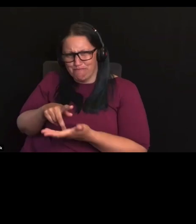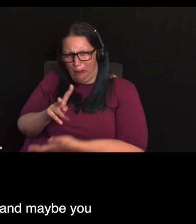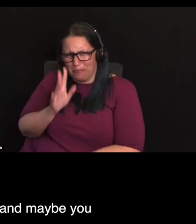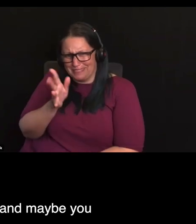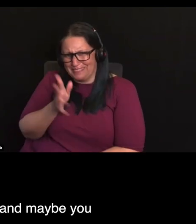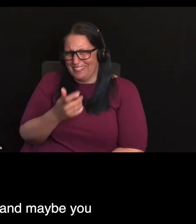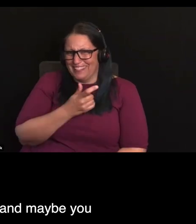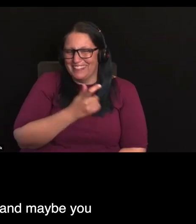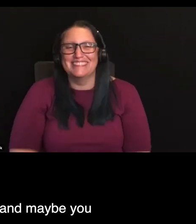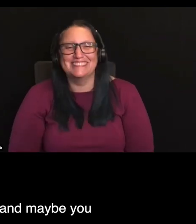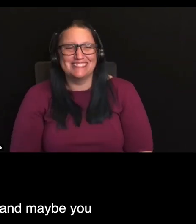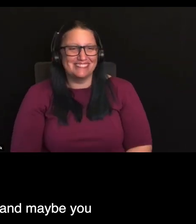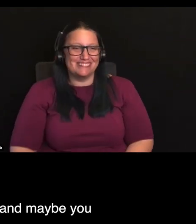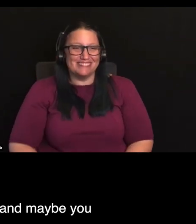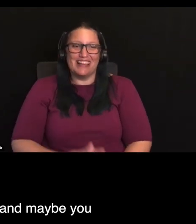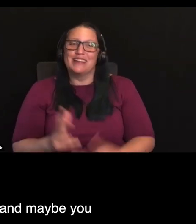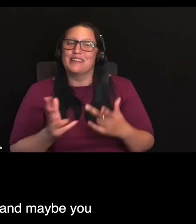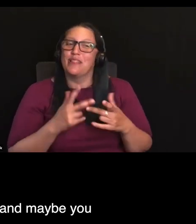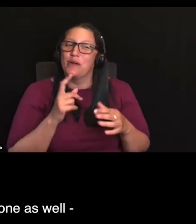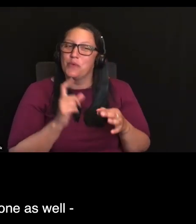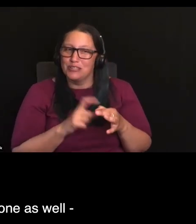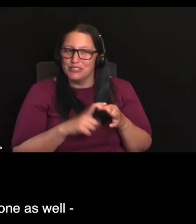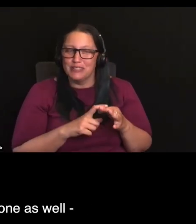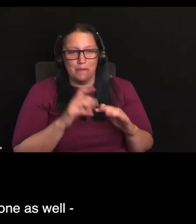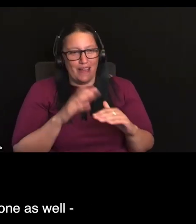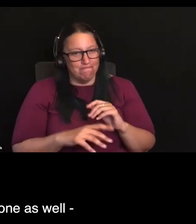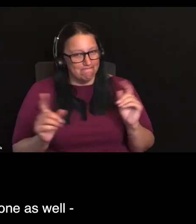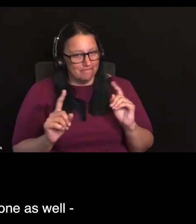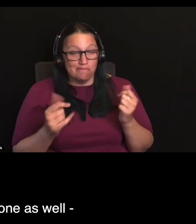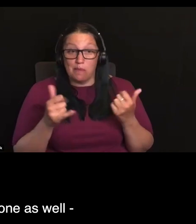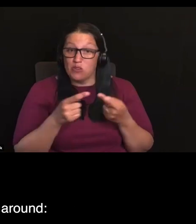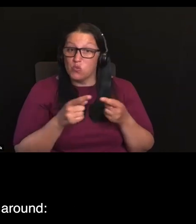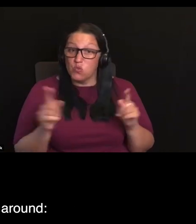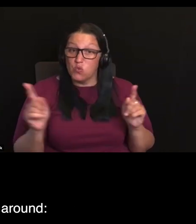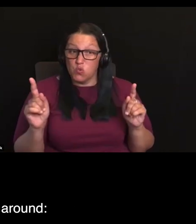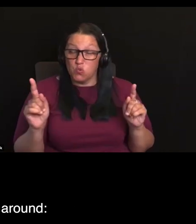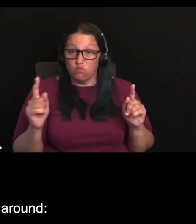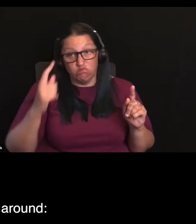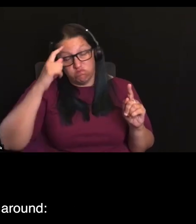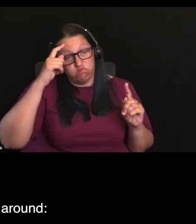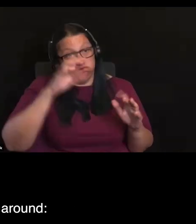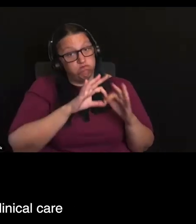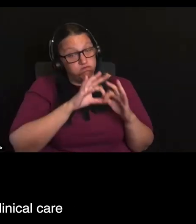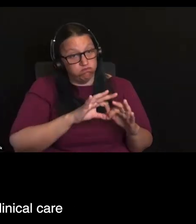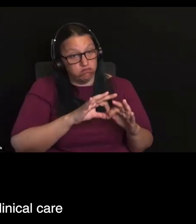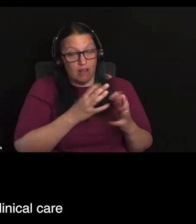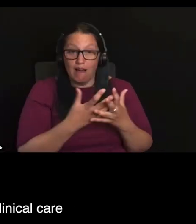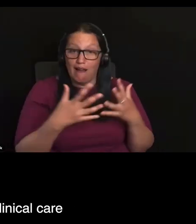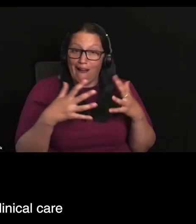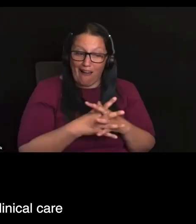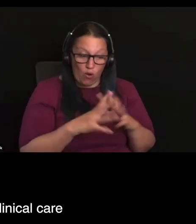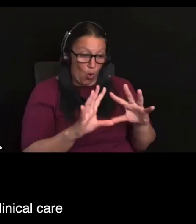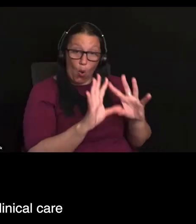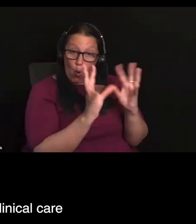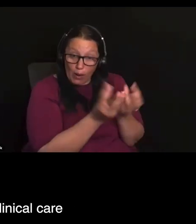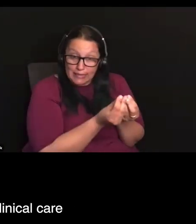So another kind of question is around, and maybe you can talk more broadly to this one as well, but the question is really around how holistically,